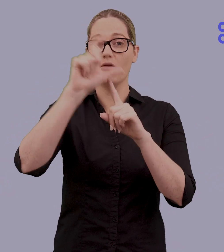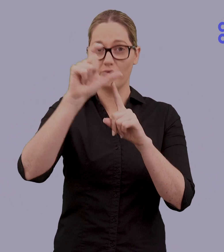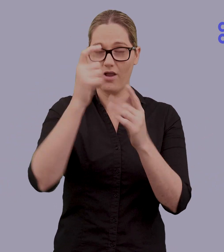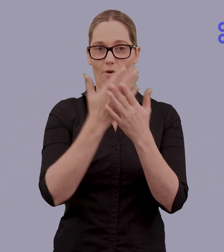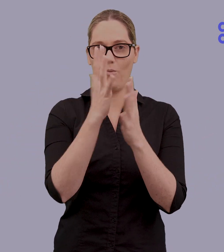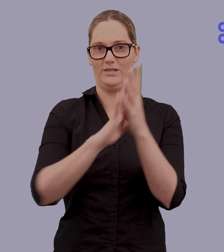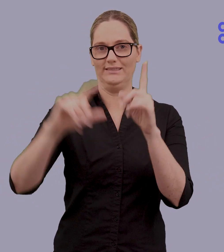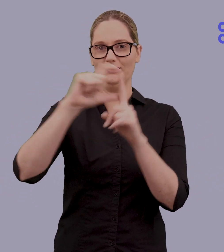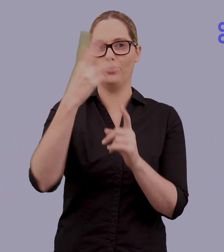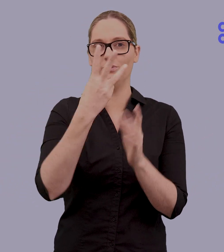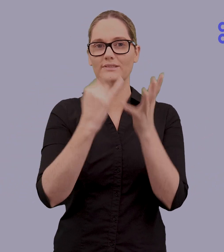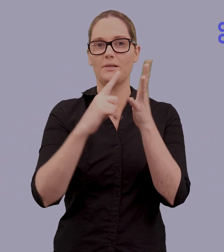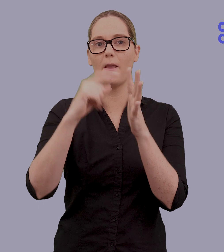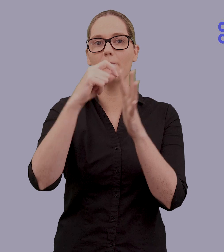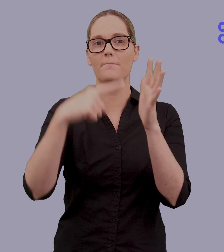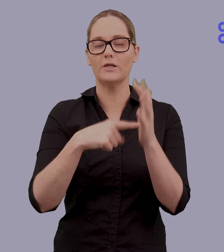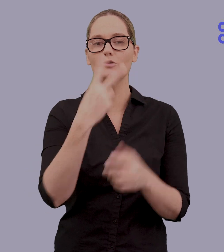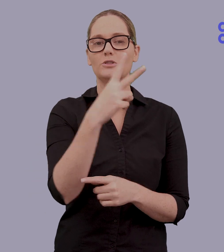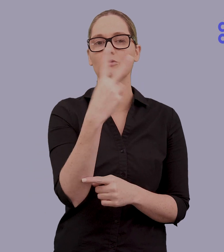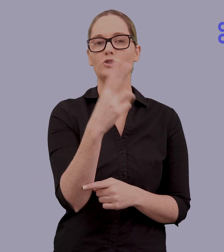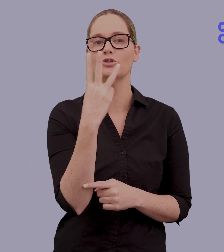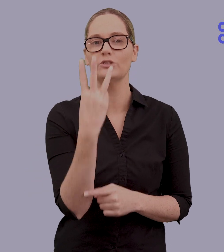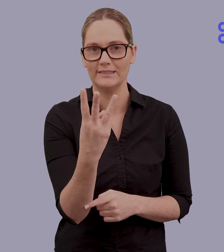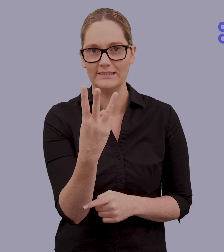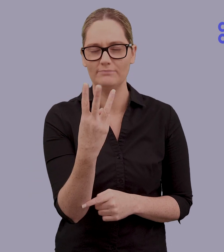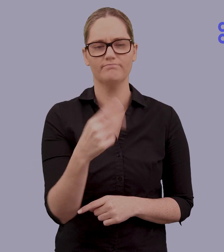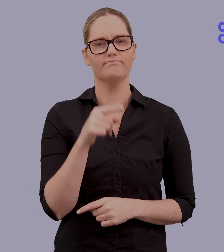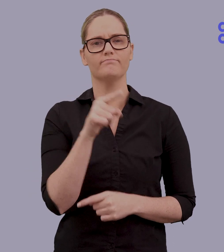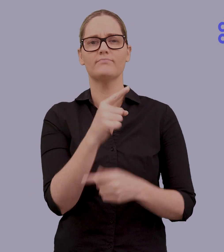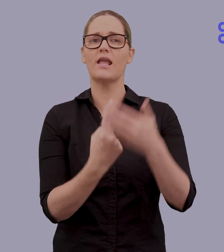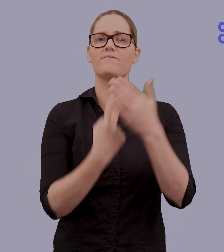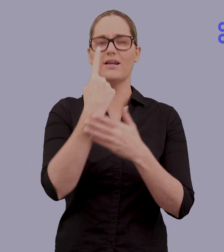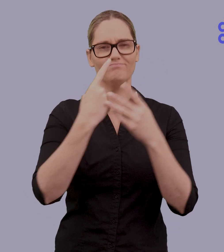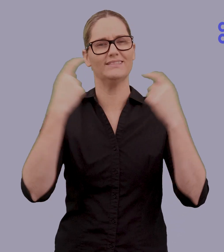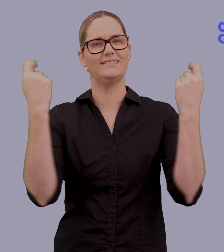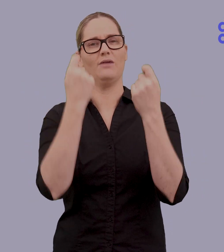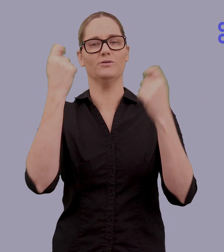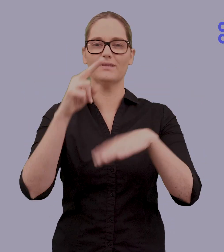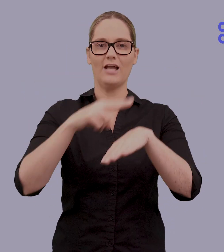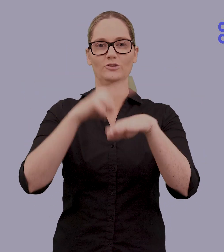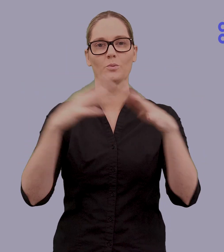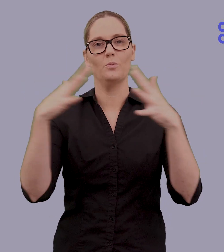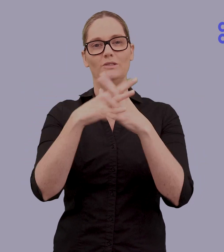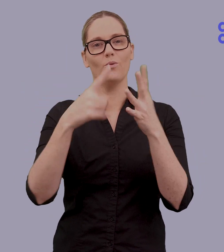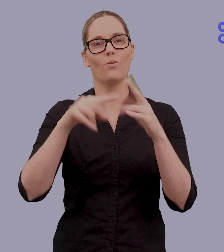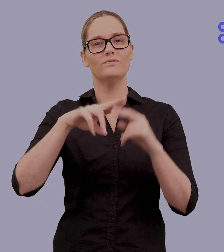September 2023. The event? To celebrate National Week of Deaf People,